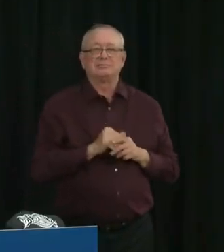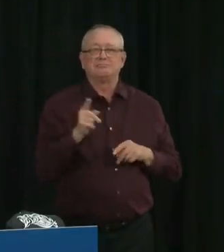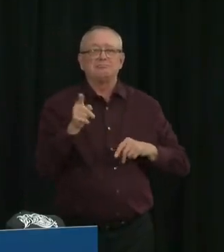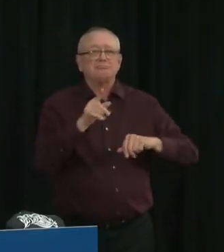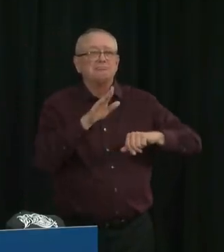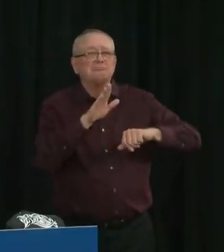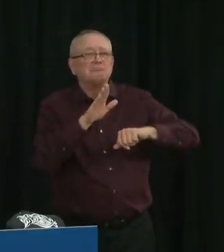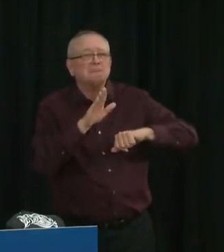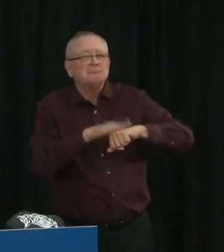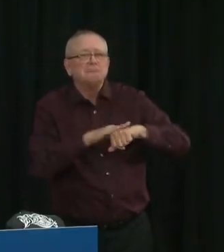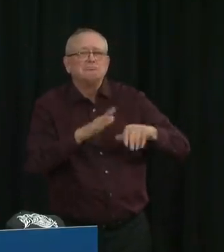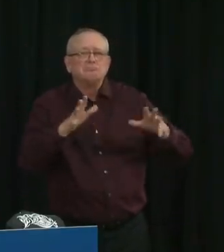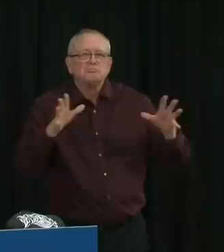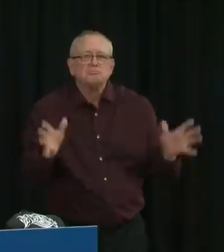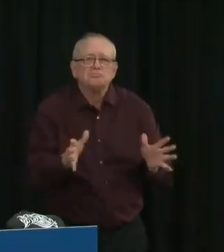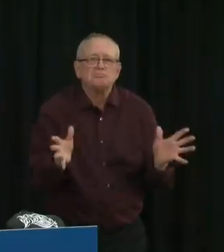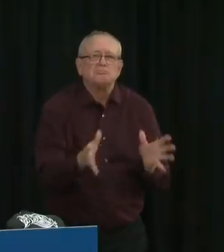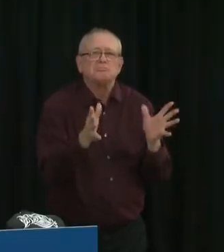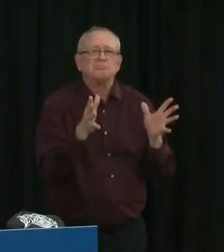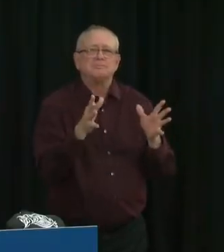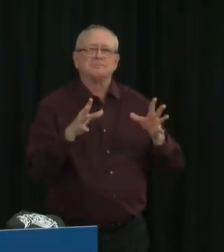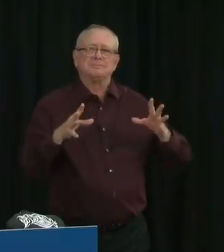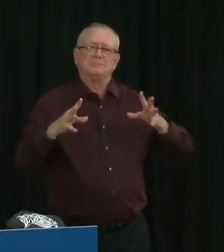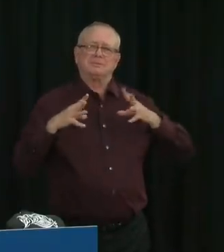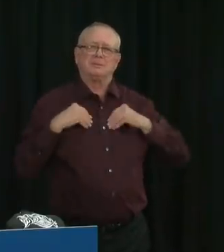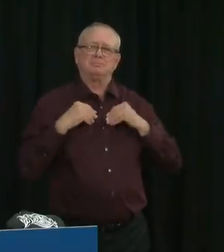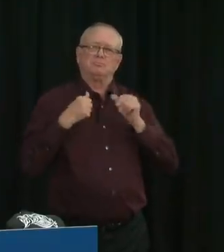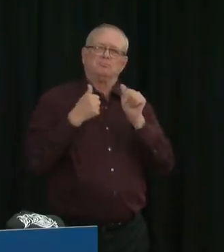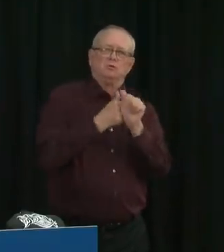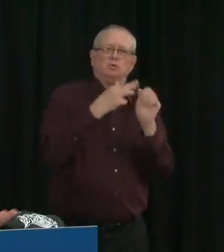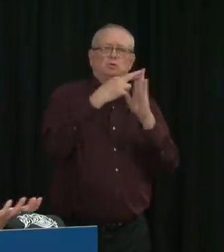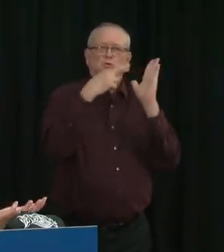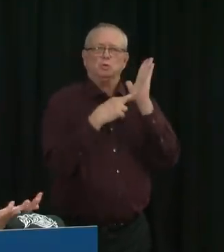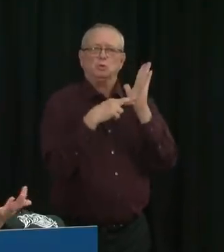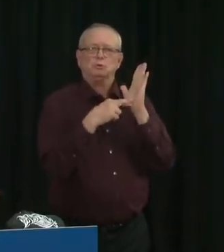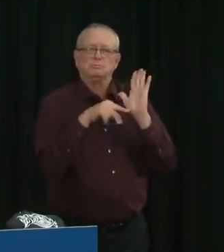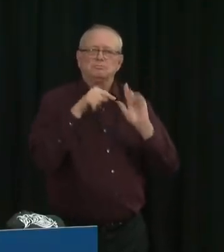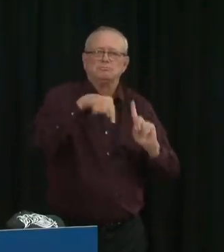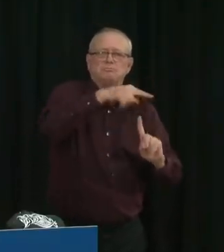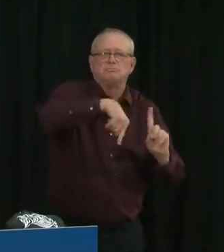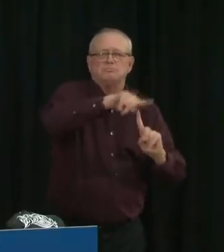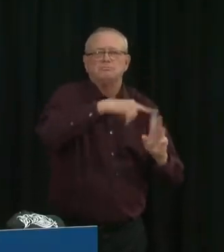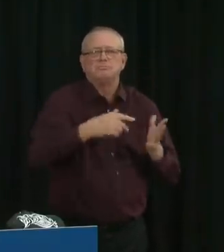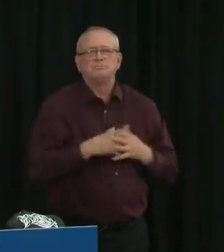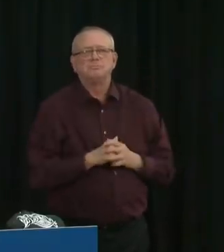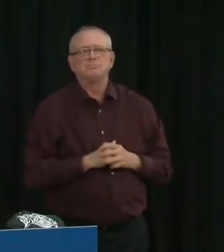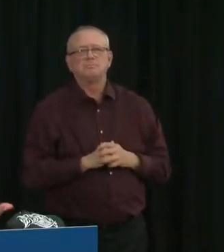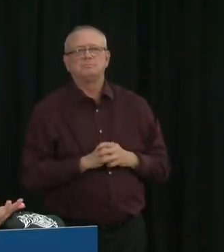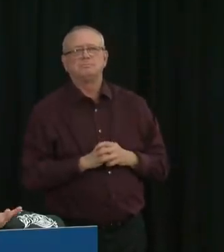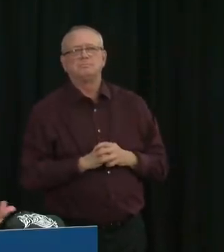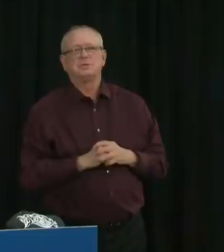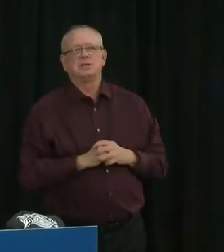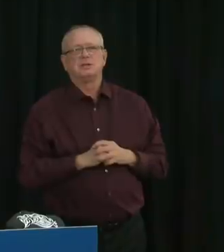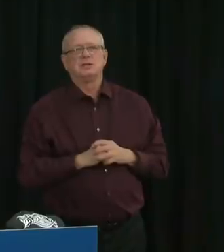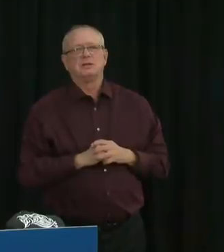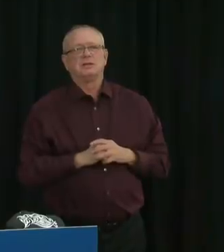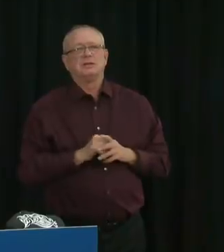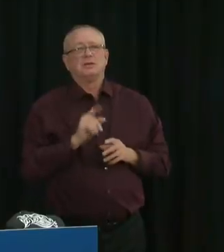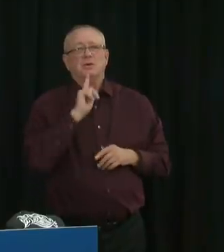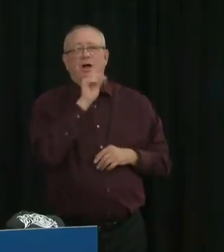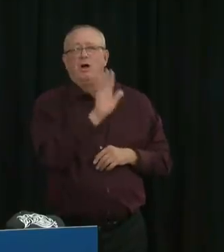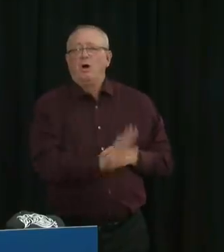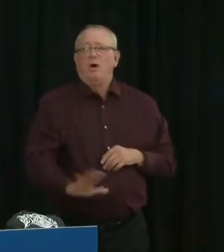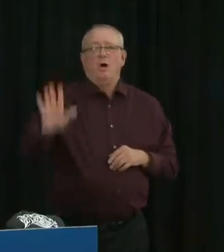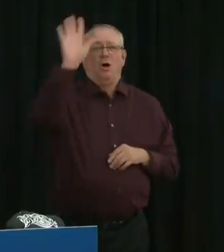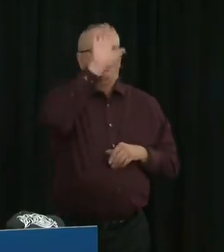for Calgary. We are looking at multiple options for response to our provincial situation and there